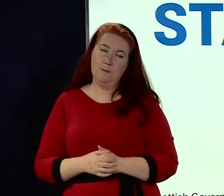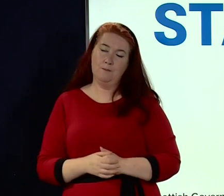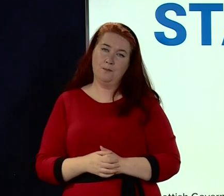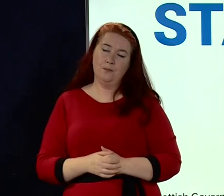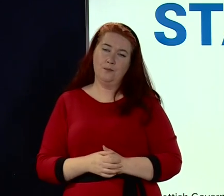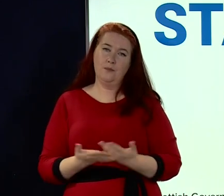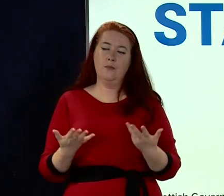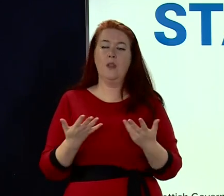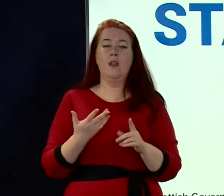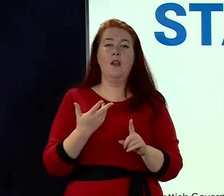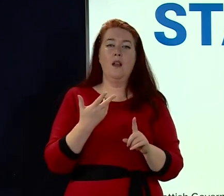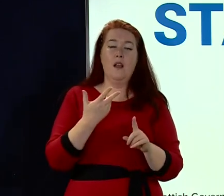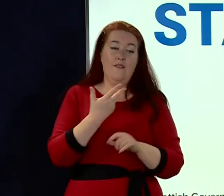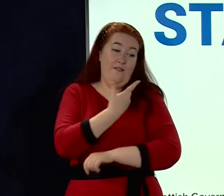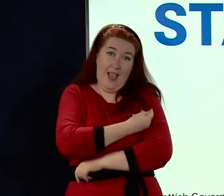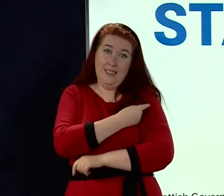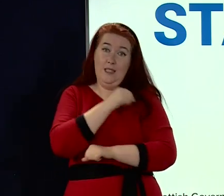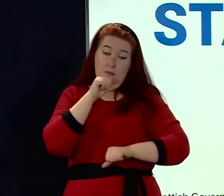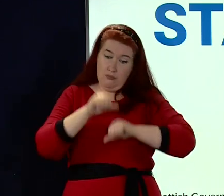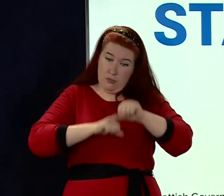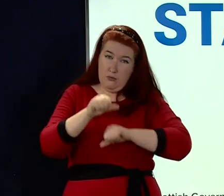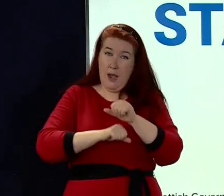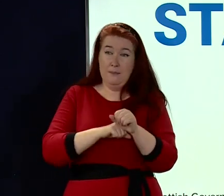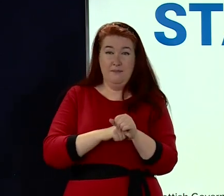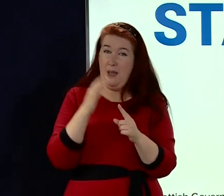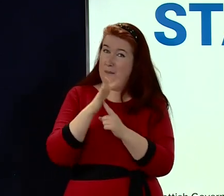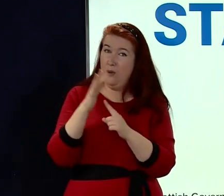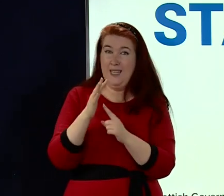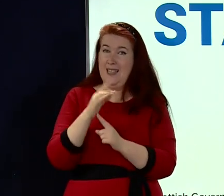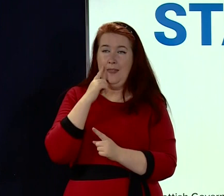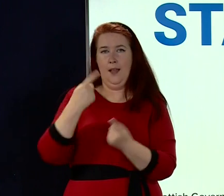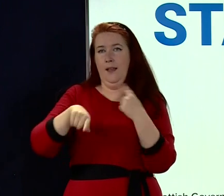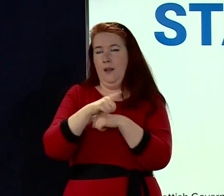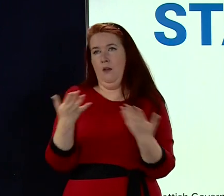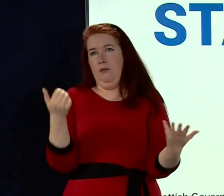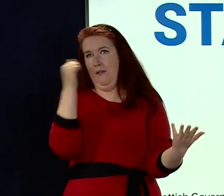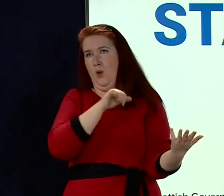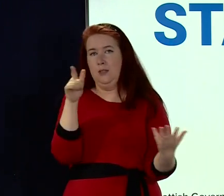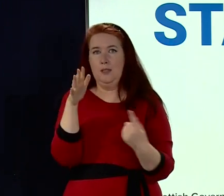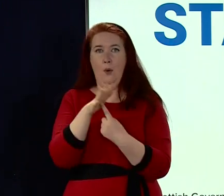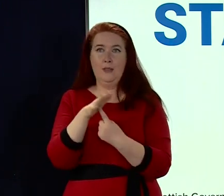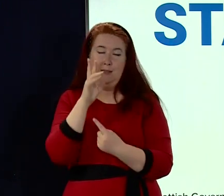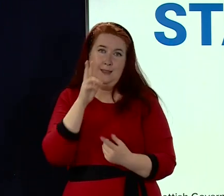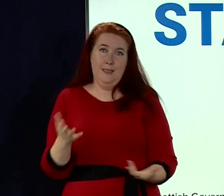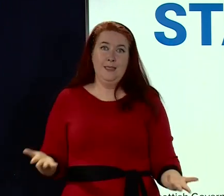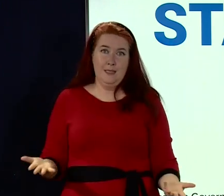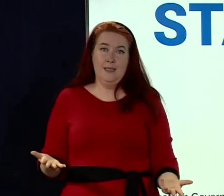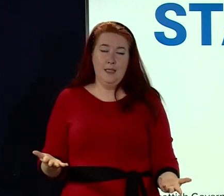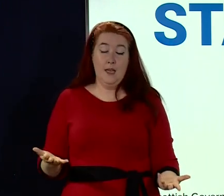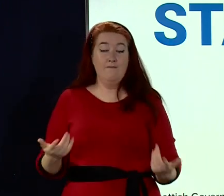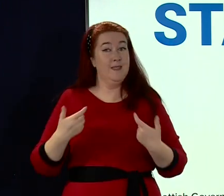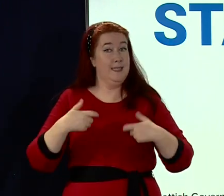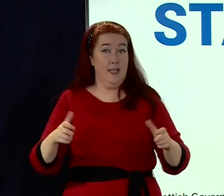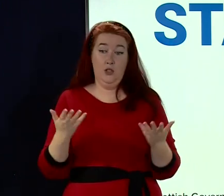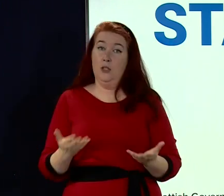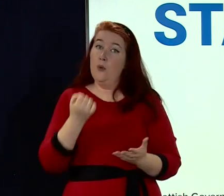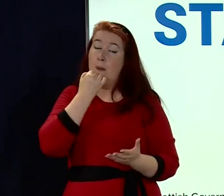The importance of the vaccination programme is especially evident, I think, to everybody right now. We are continuing to deal with a